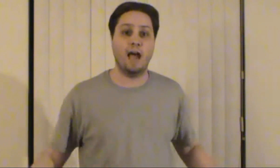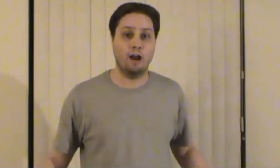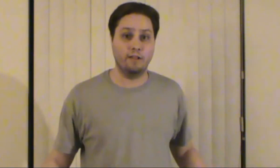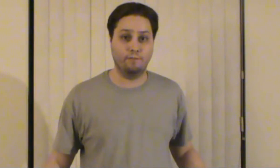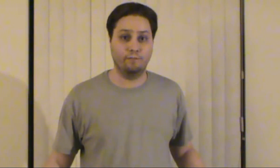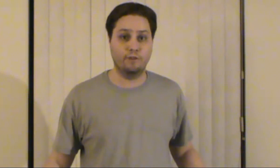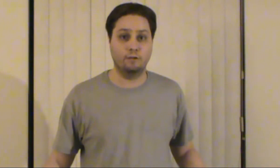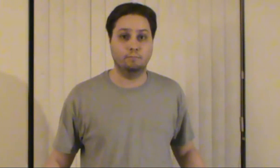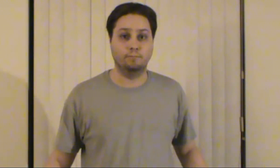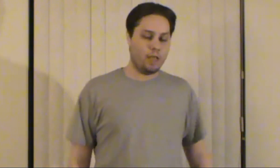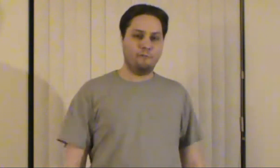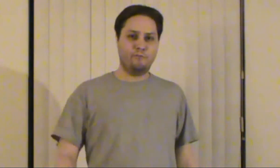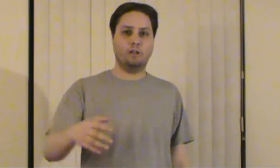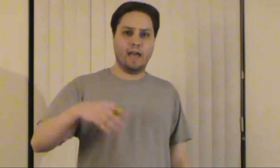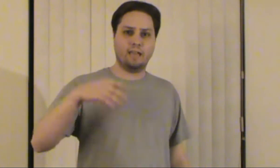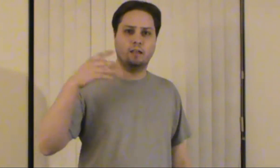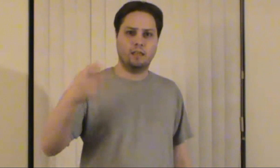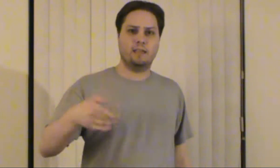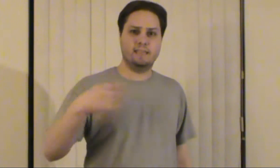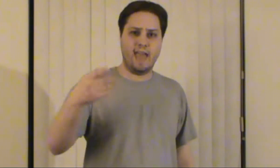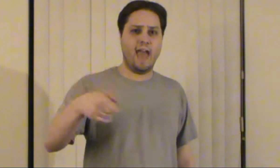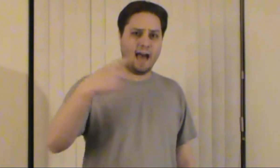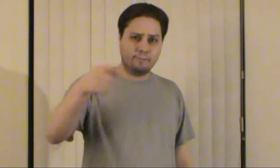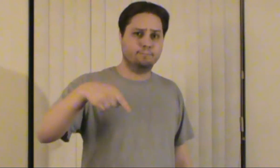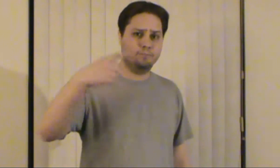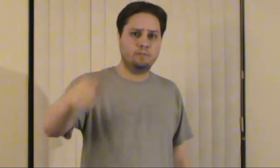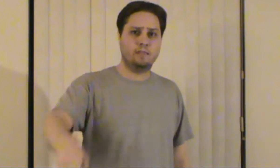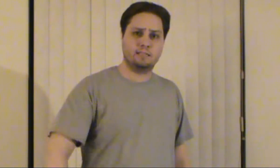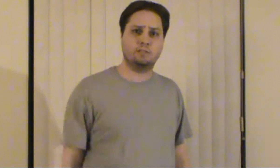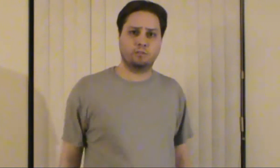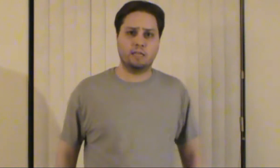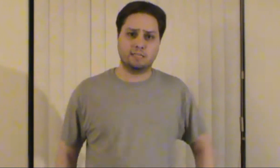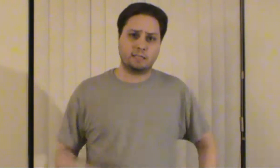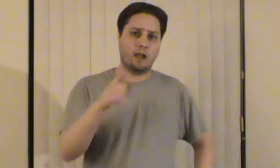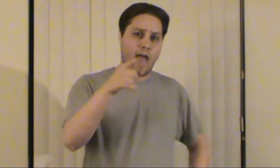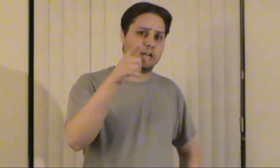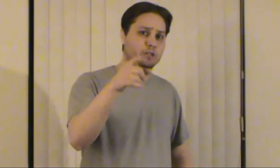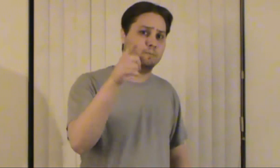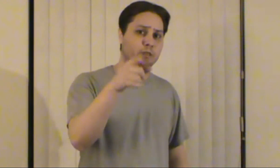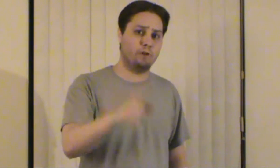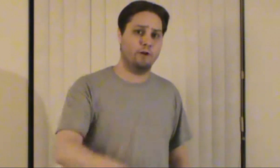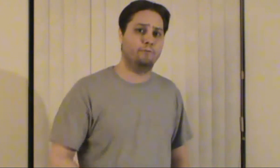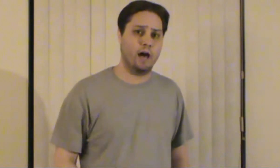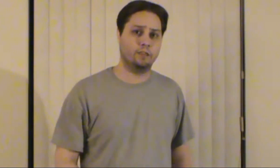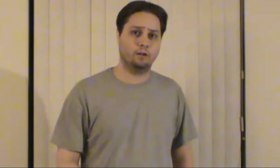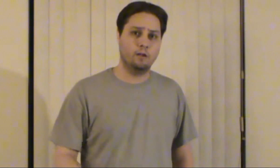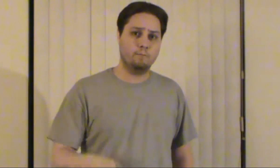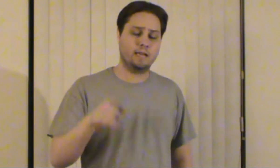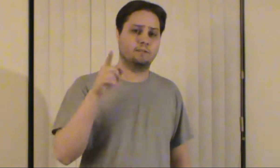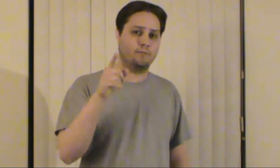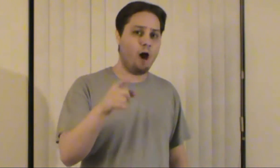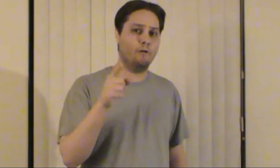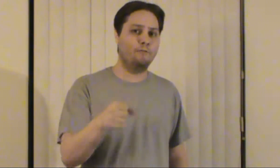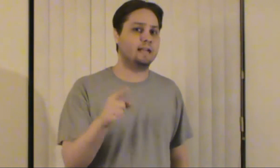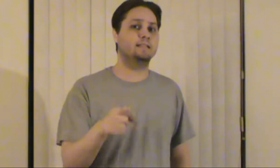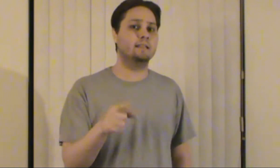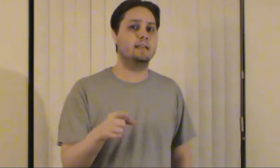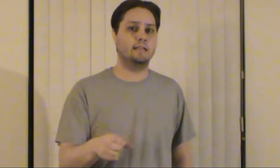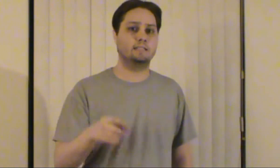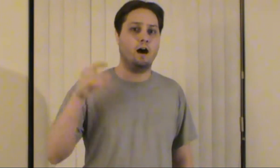entirety of the film it felt like yeah this is this is going to actually be the real father because of how affected he is